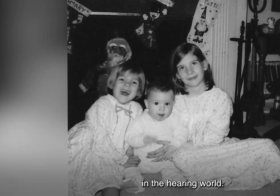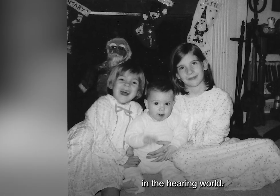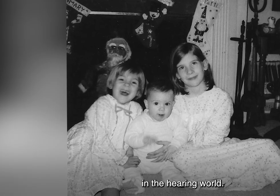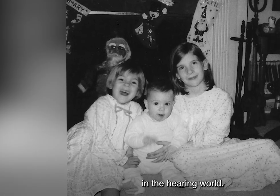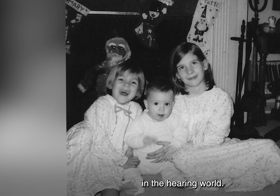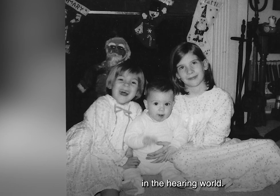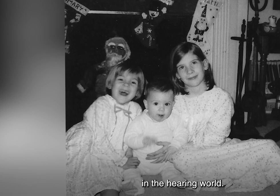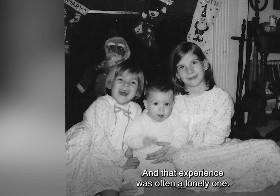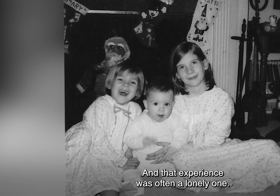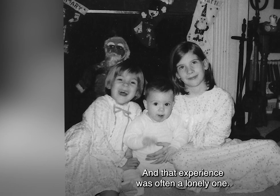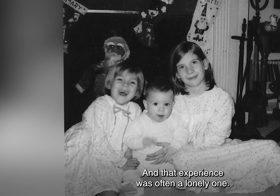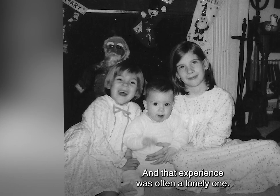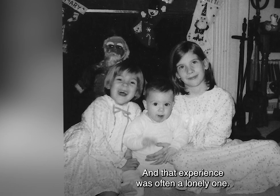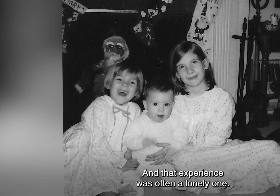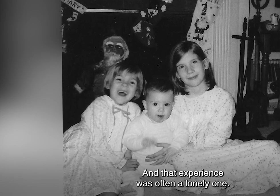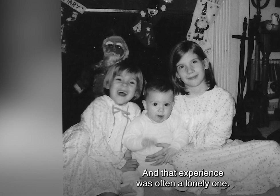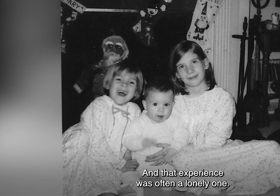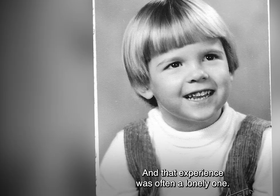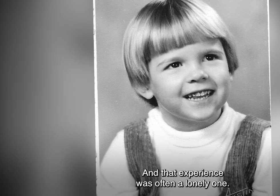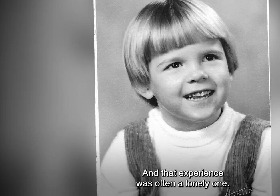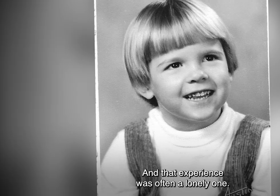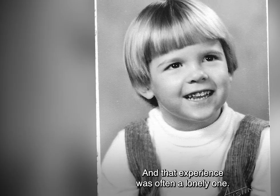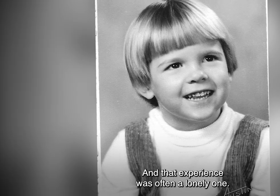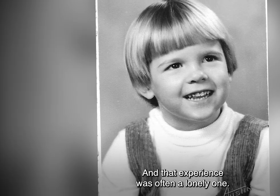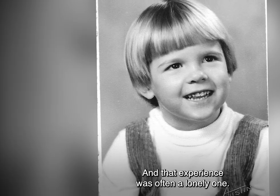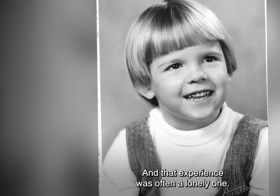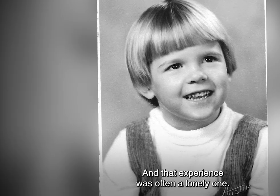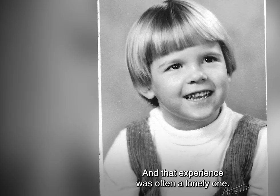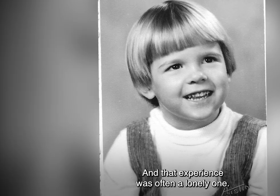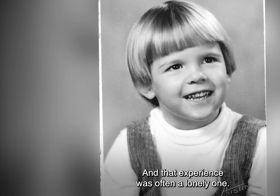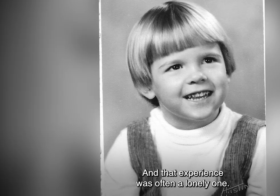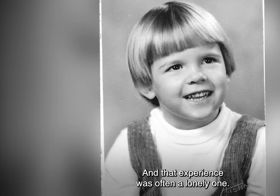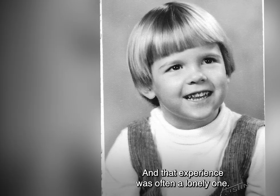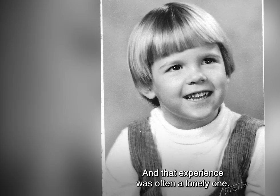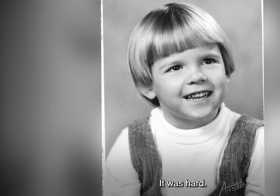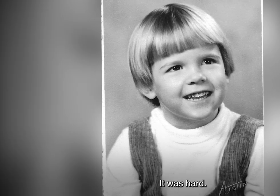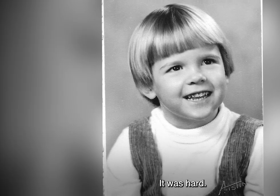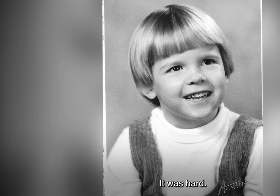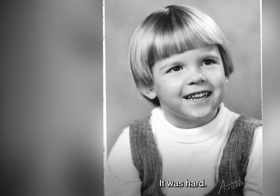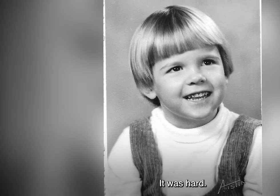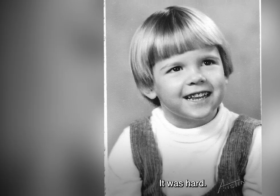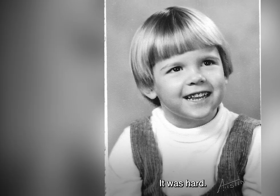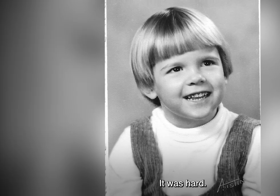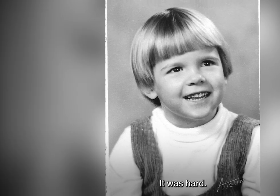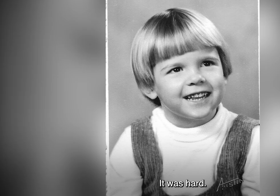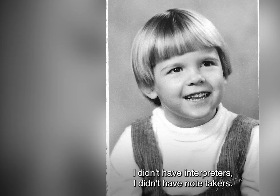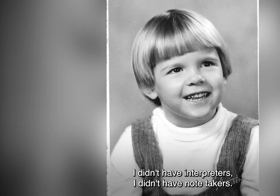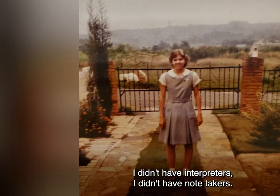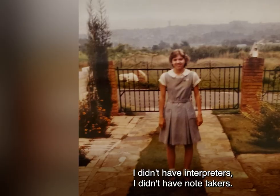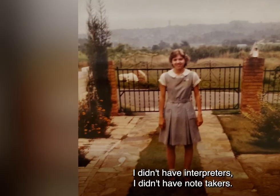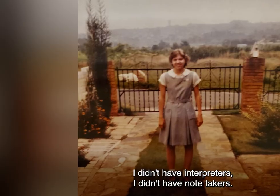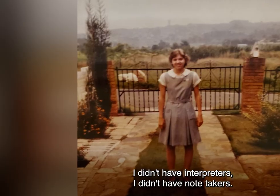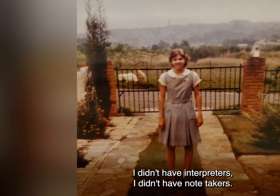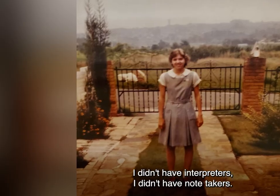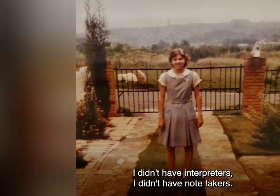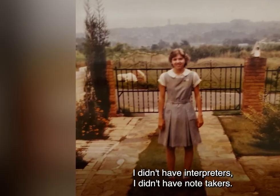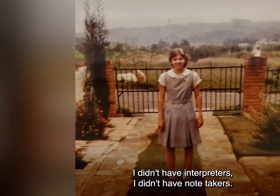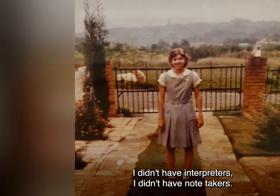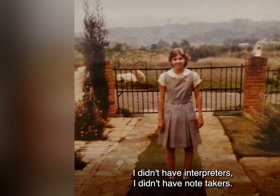in the hearing world. And that experience was often a lonely one. It was hard. I didn't have interpreters. I didn't have